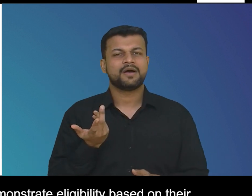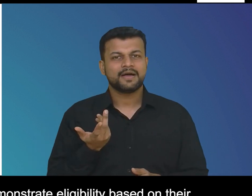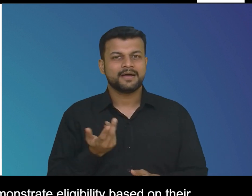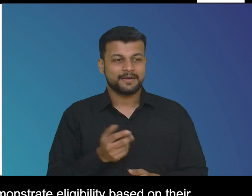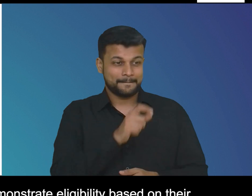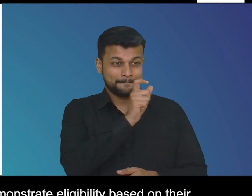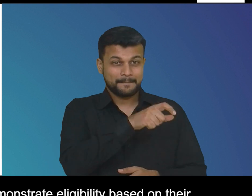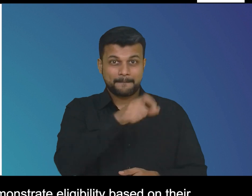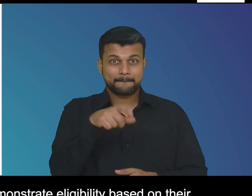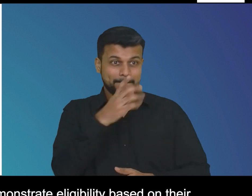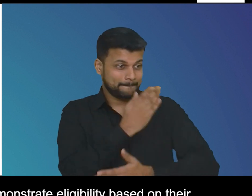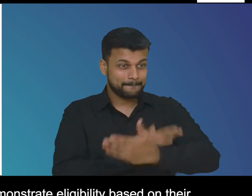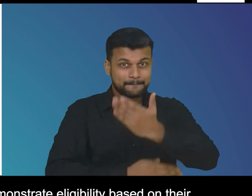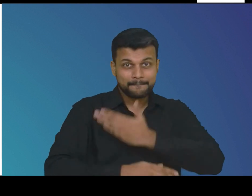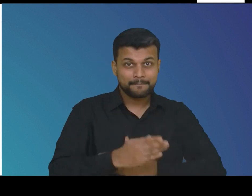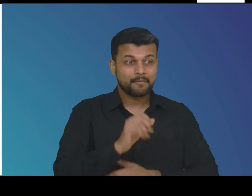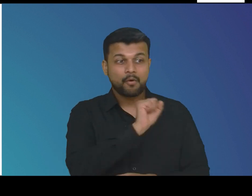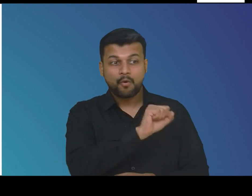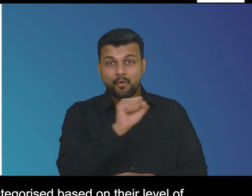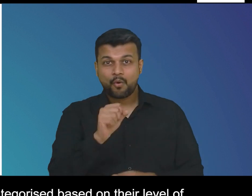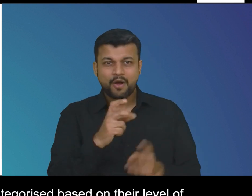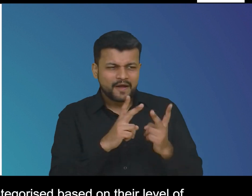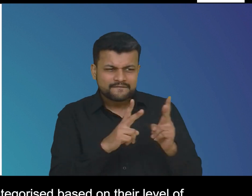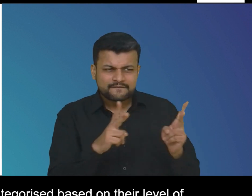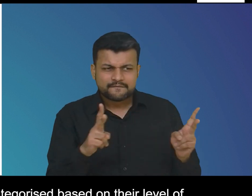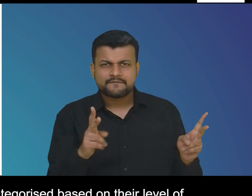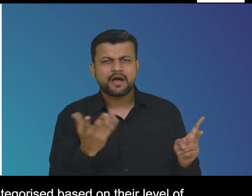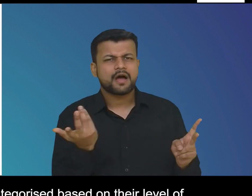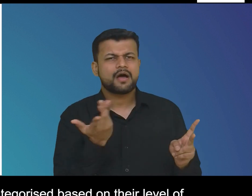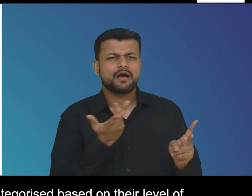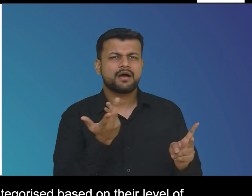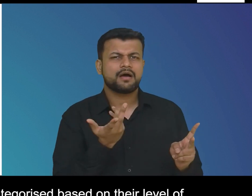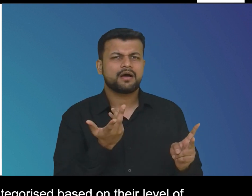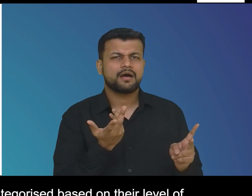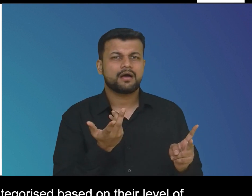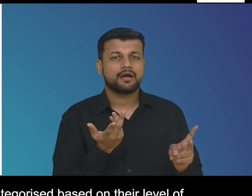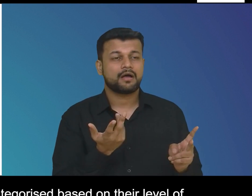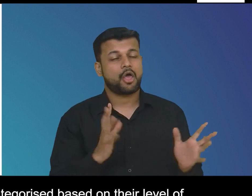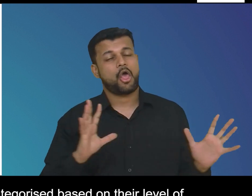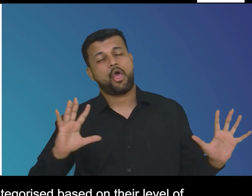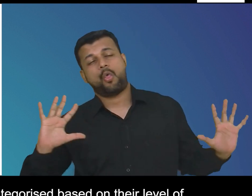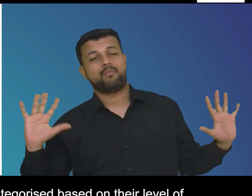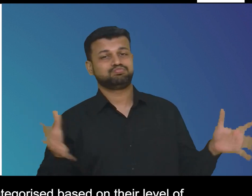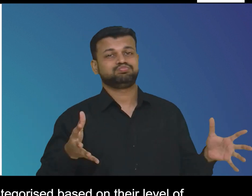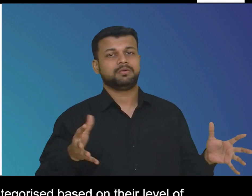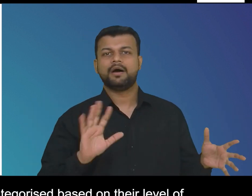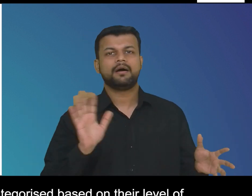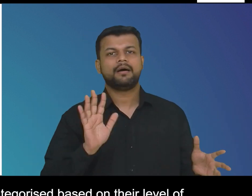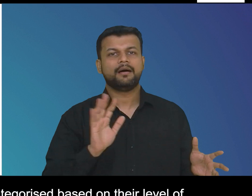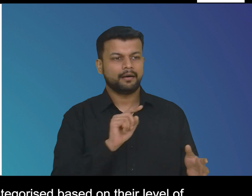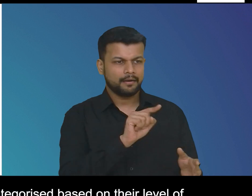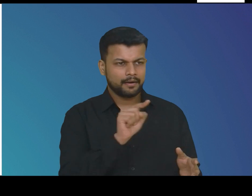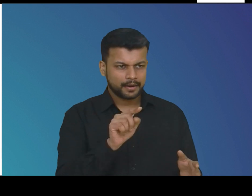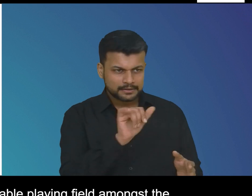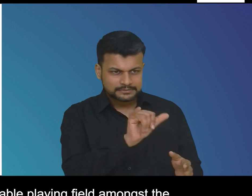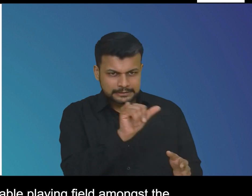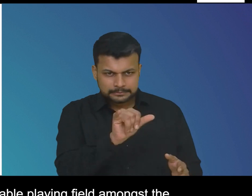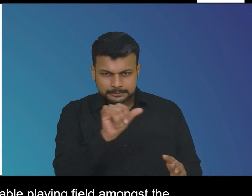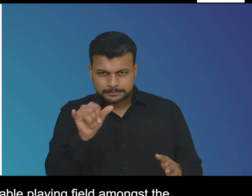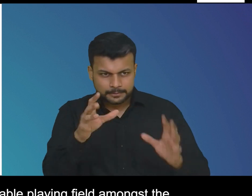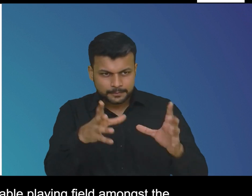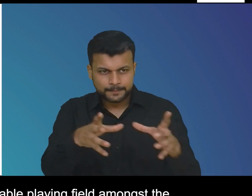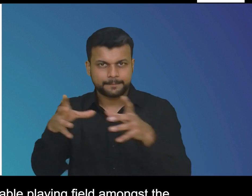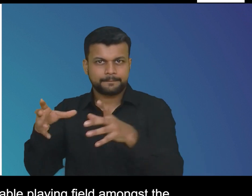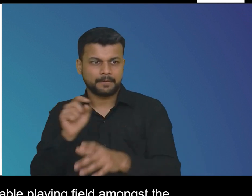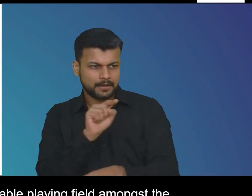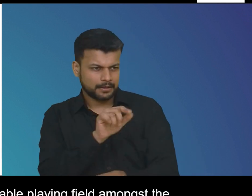based on their disabilities qualified participants are then categorized based on their levels of functioning in order to